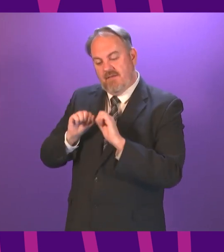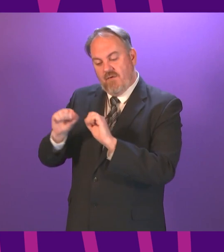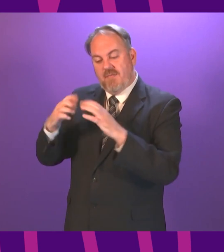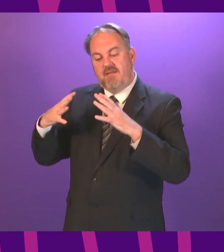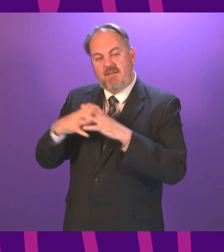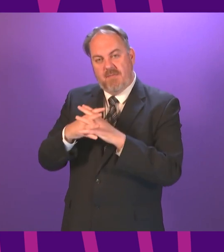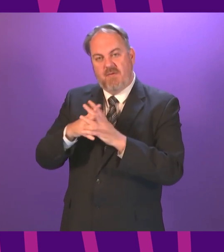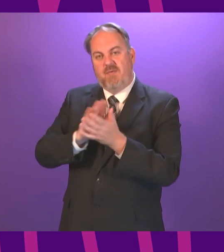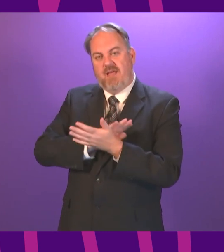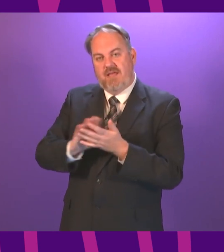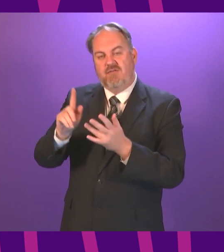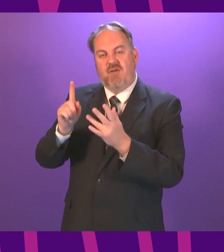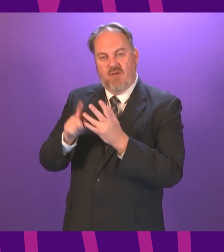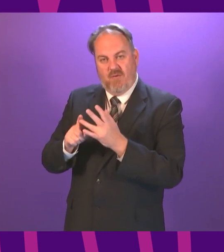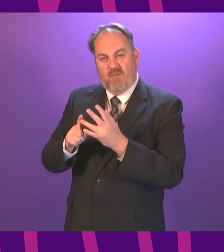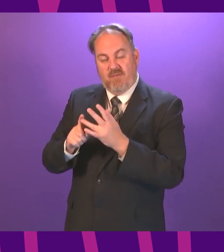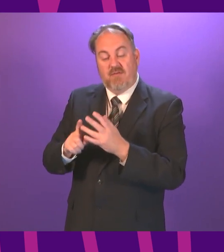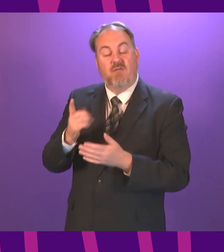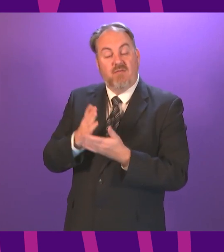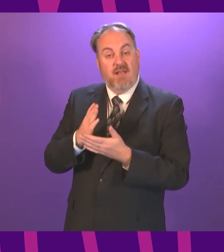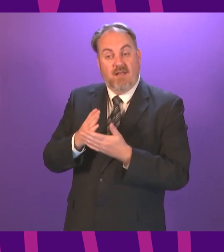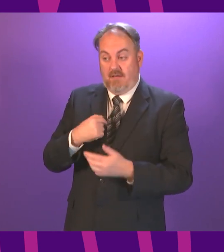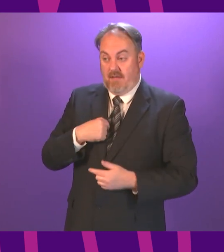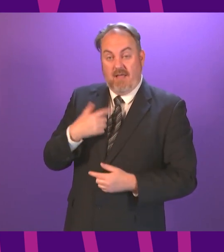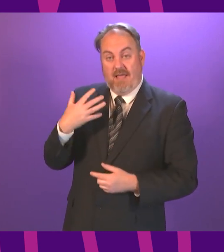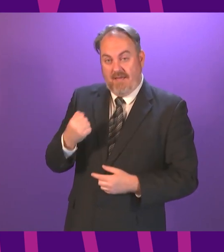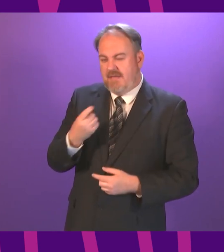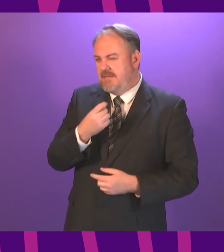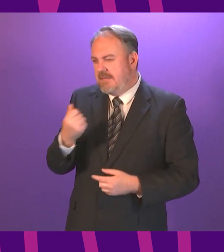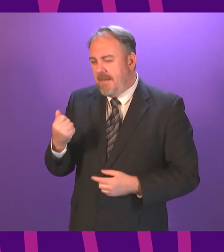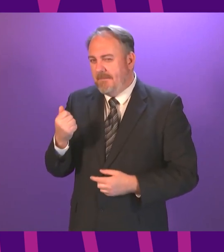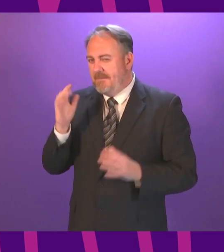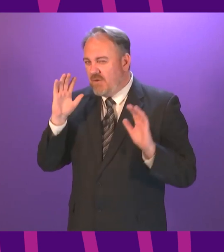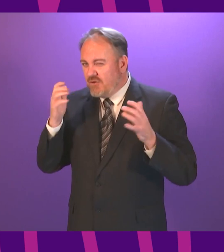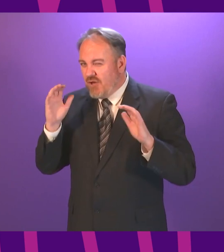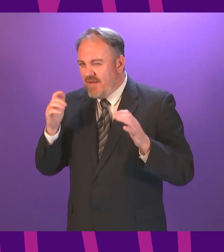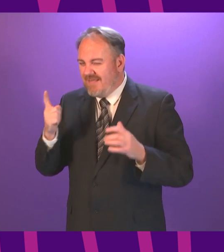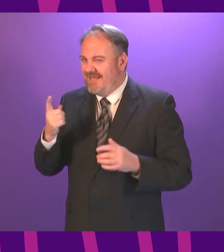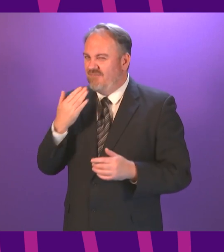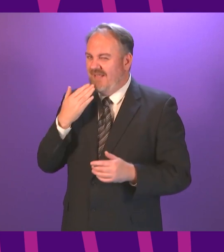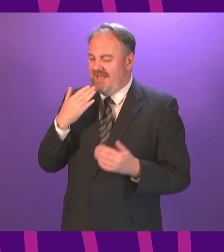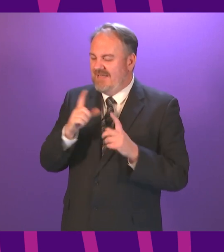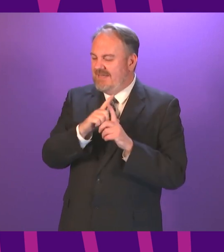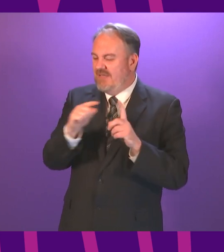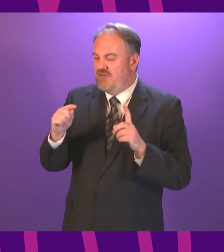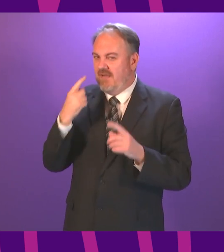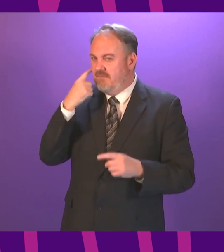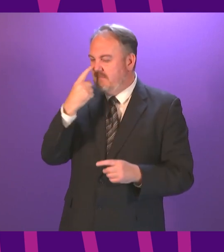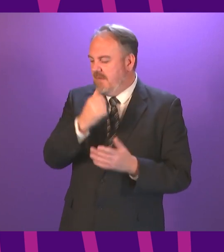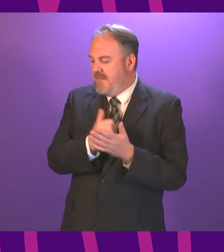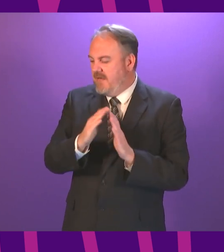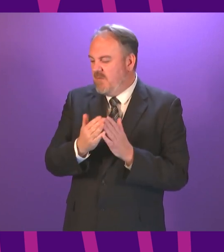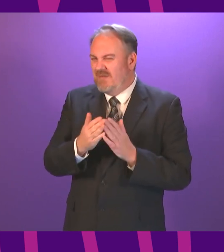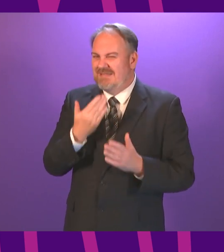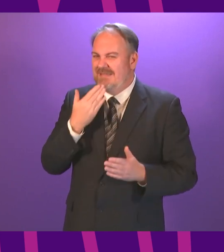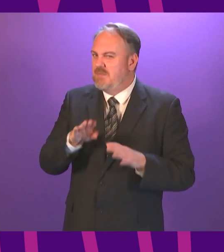status certificates domestically. However, I do have ethical, clinical and equality concerns about their use. In that vein, I am soon to host